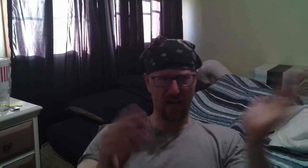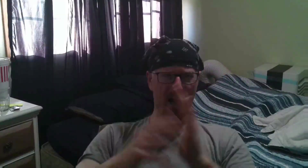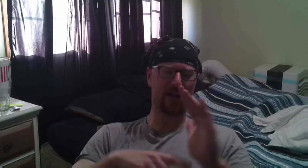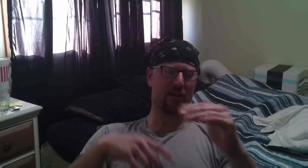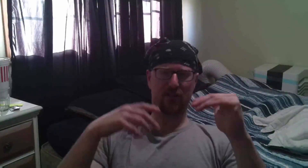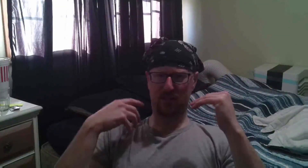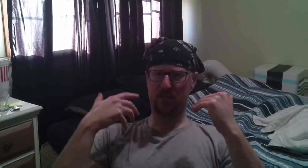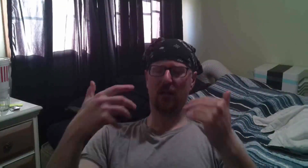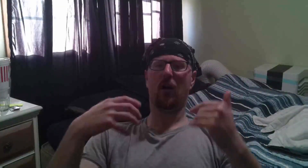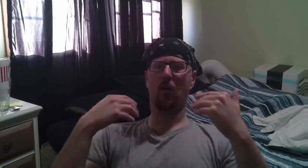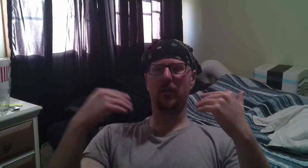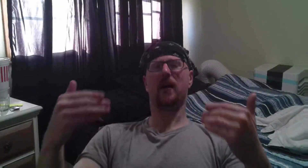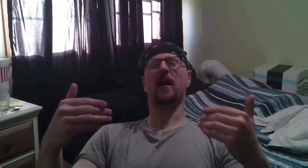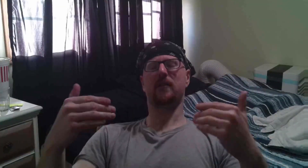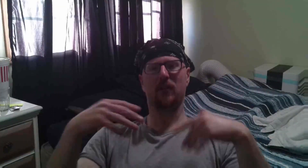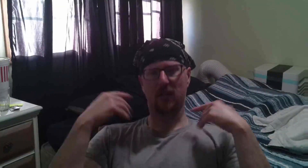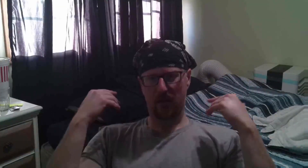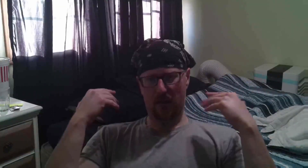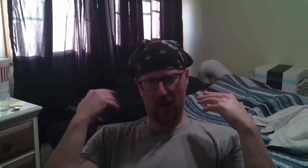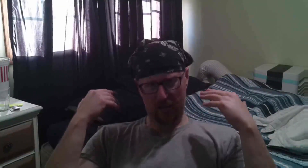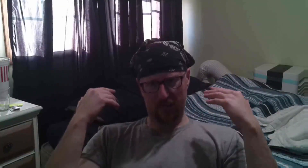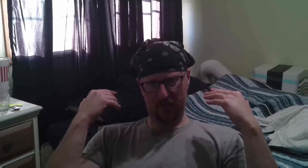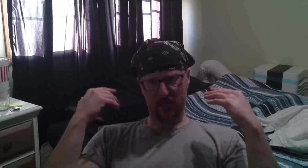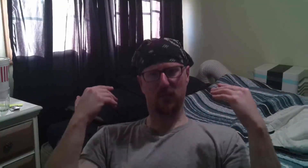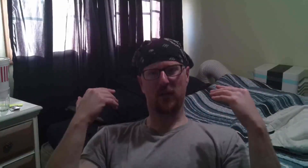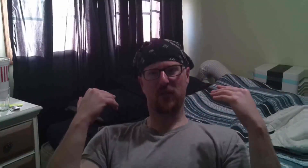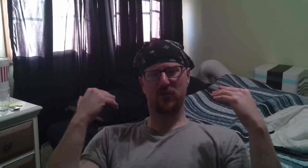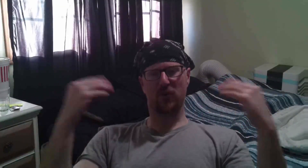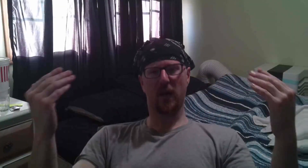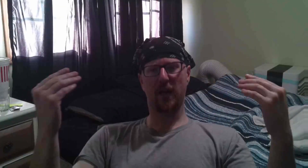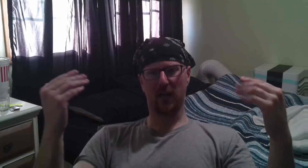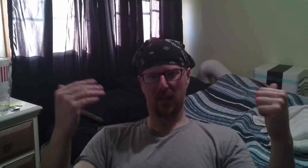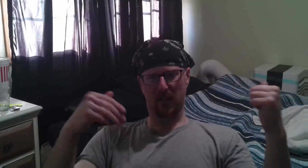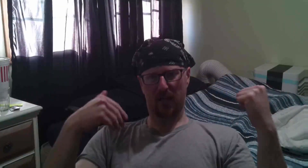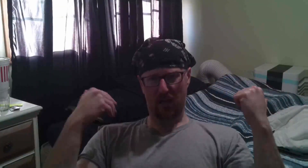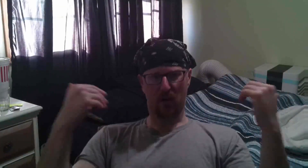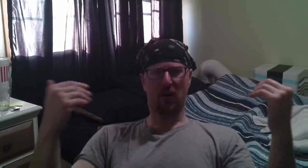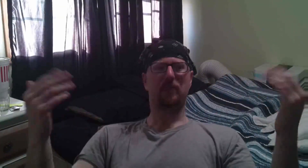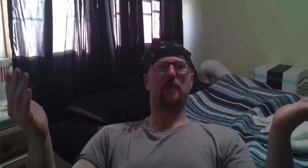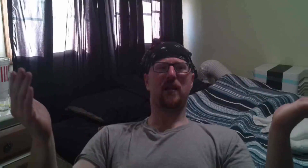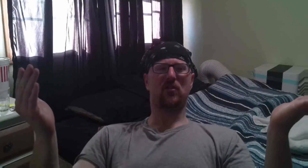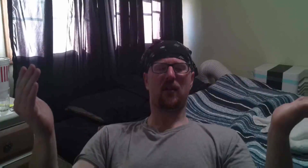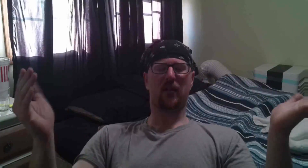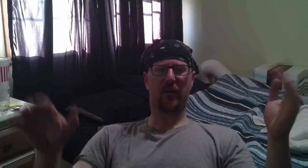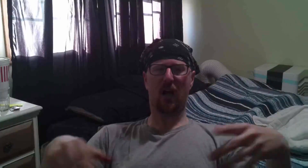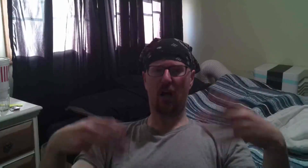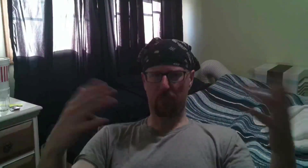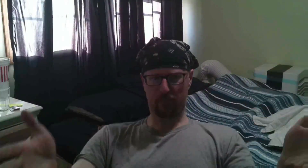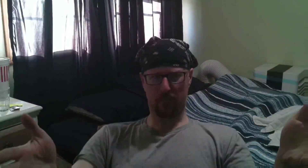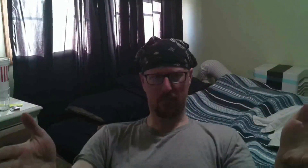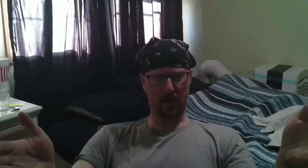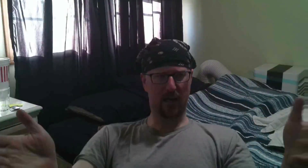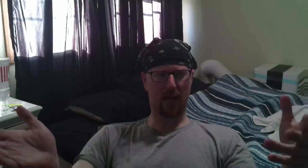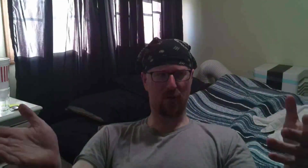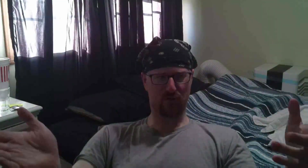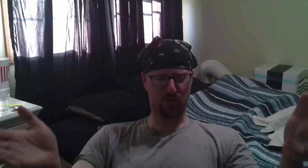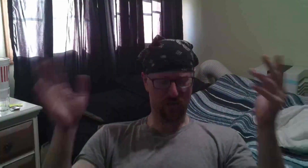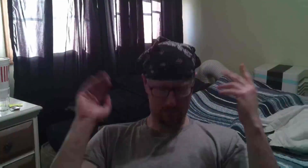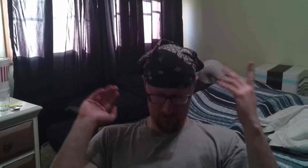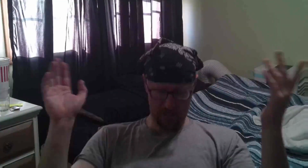hide it just tell the doctor hey this is what I was doing things aren't clearing up I got I'm concerned okay